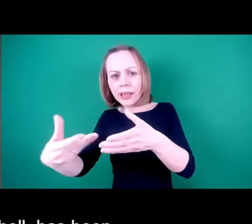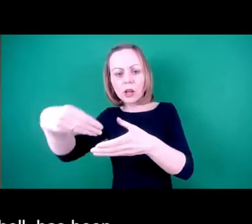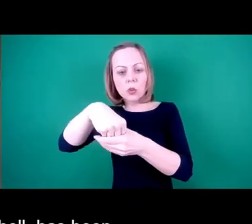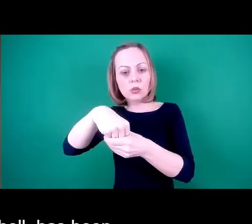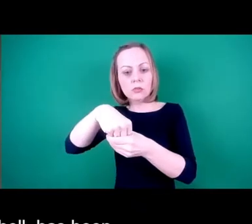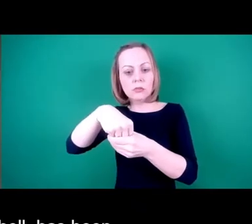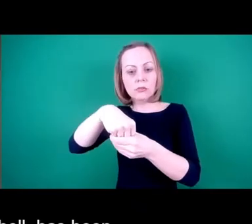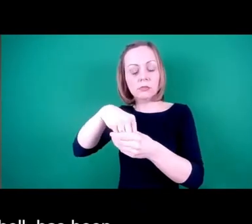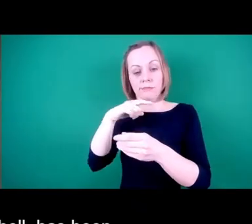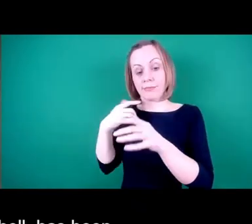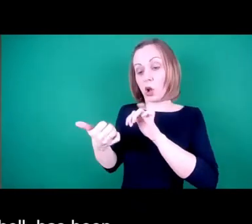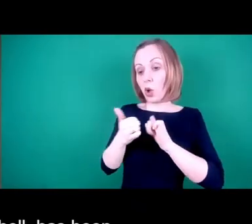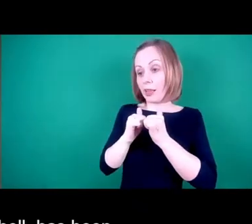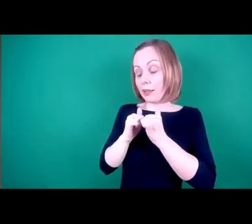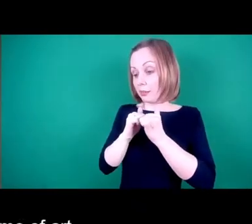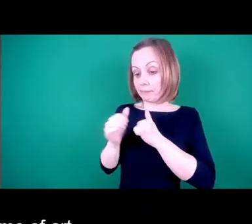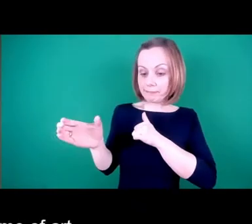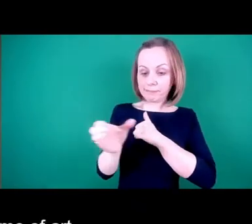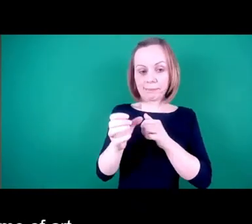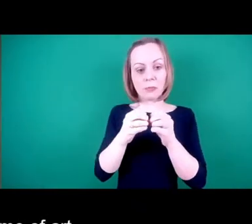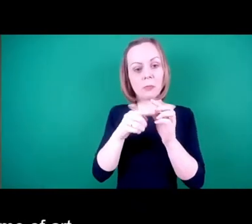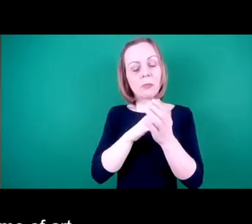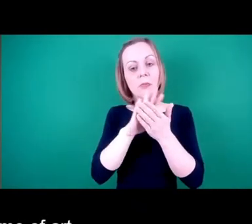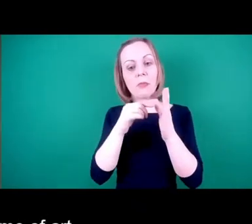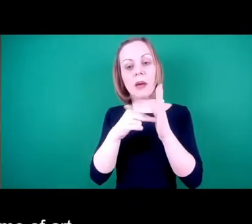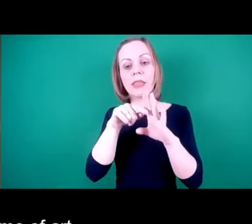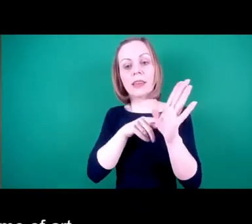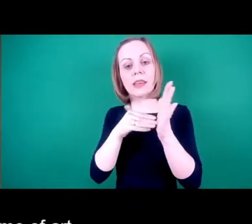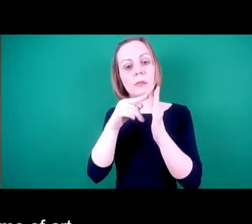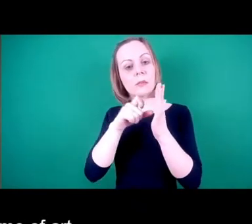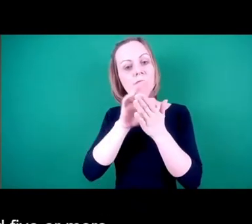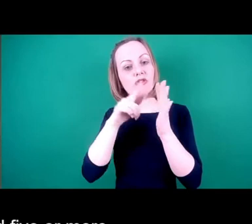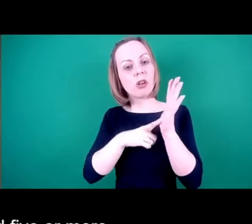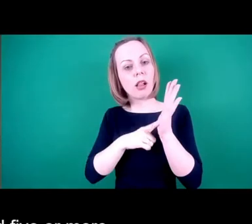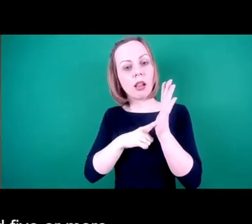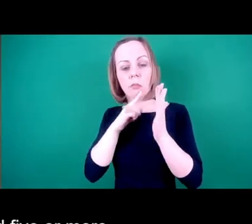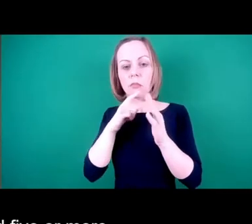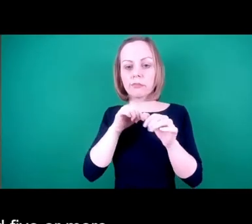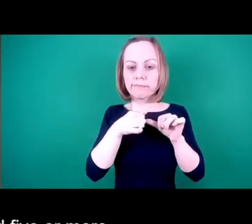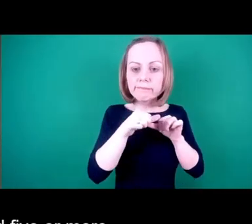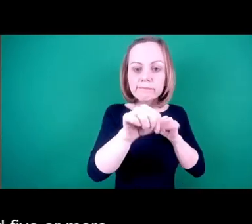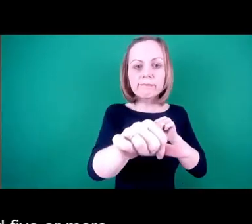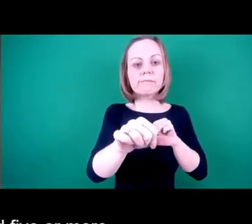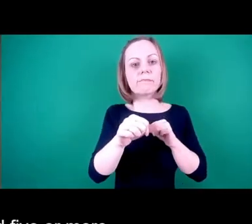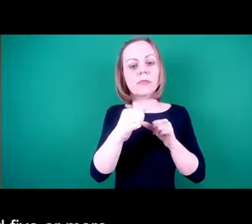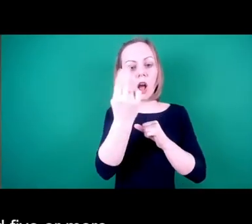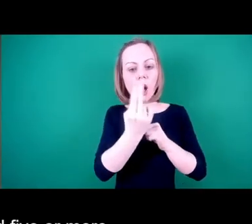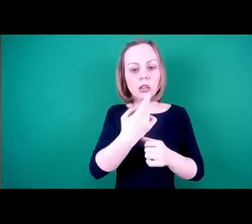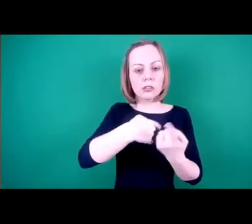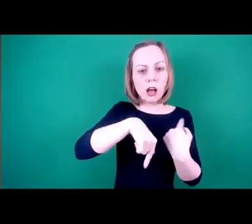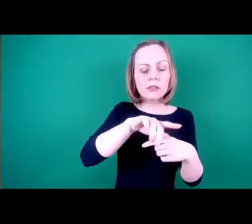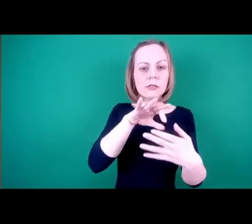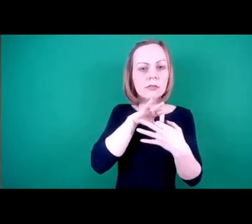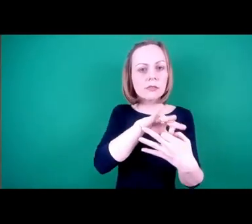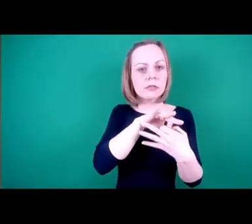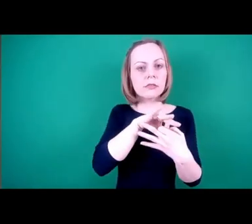running Art and Us, our weekly programme of art activities for families with children aged five or more who have complex needs.